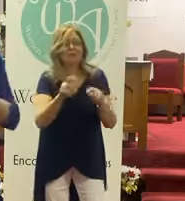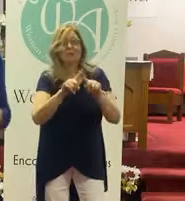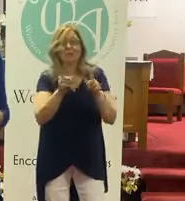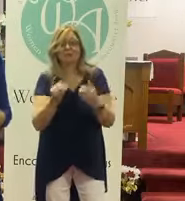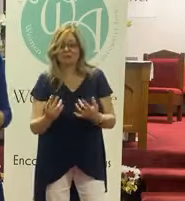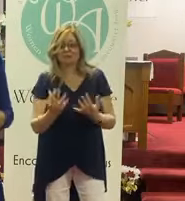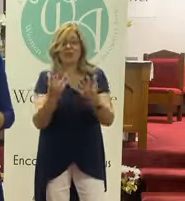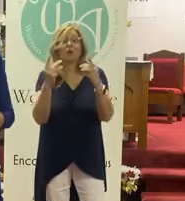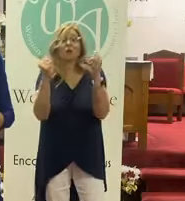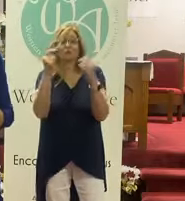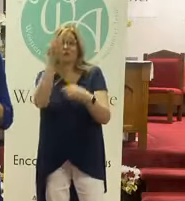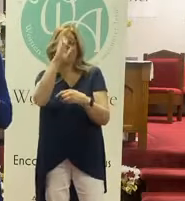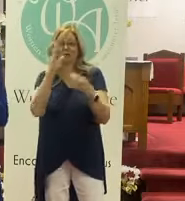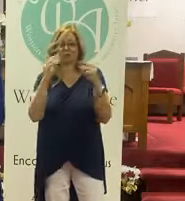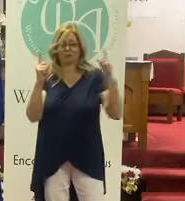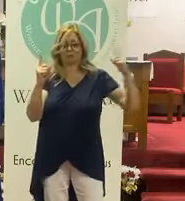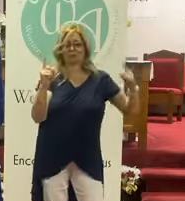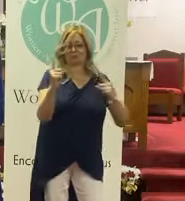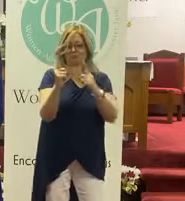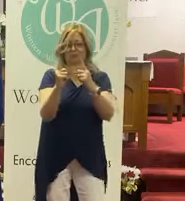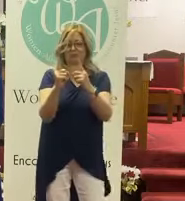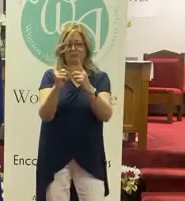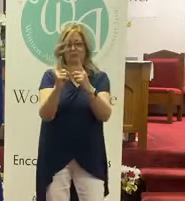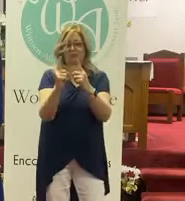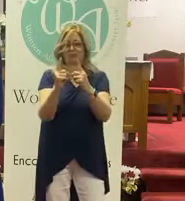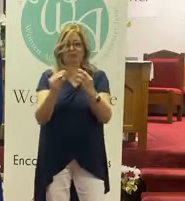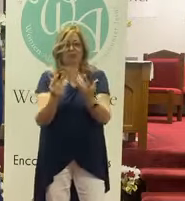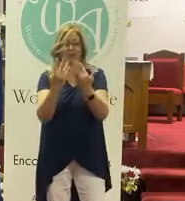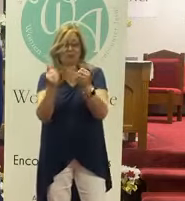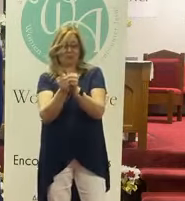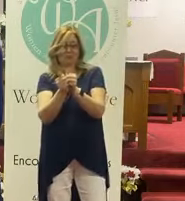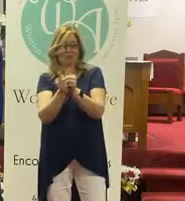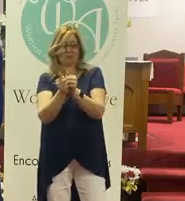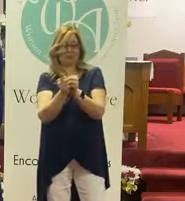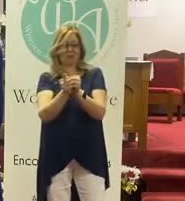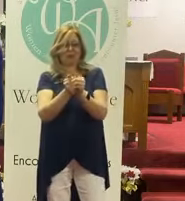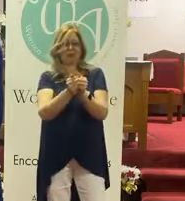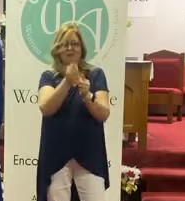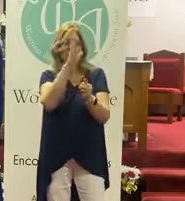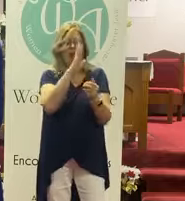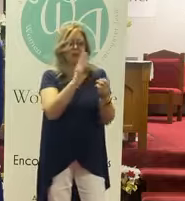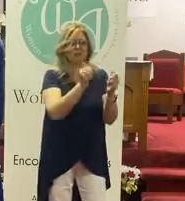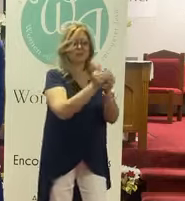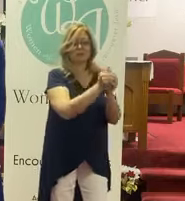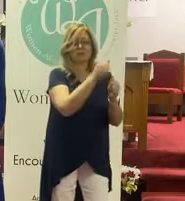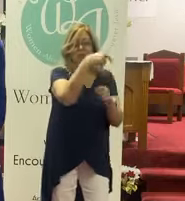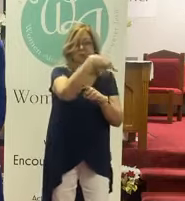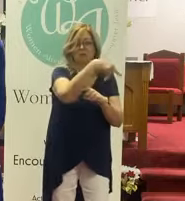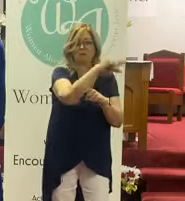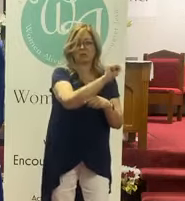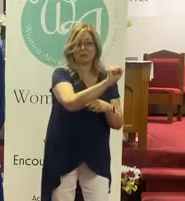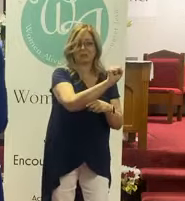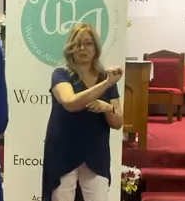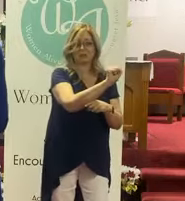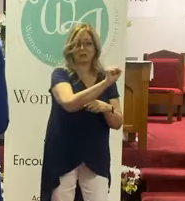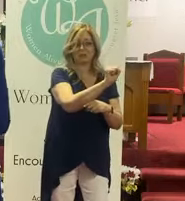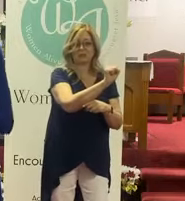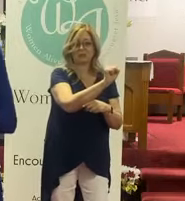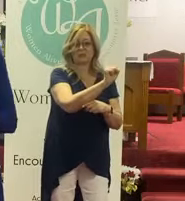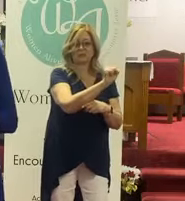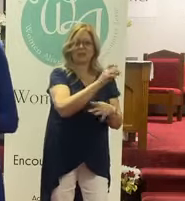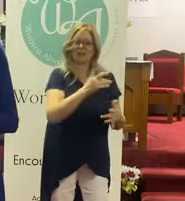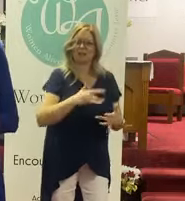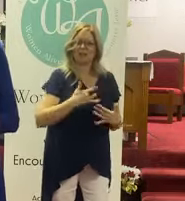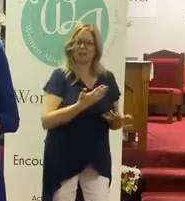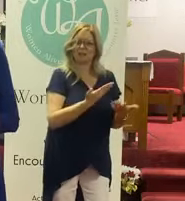But He was in the fire with them. You think God was in the dungeon? Mm All inside us? Mm-hmm. Yeah. You think they felt His